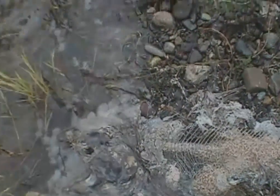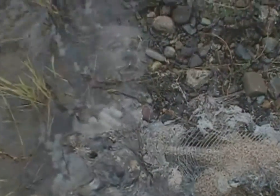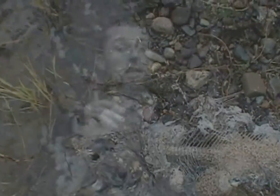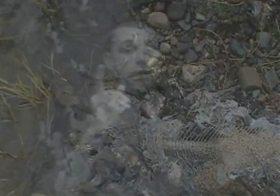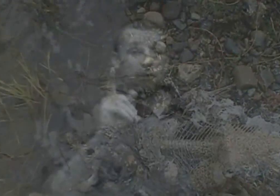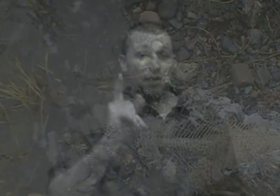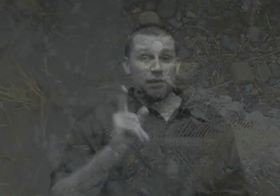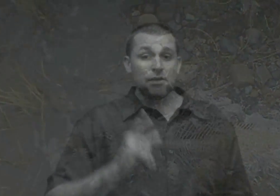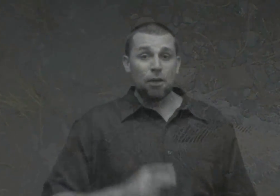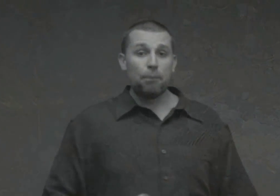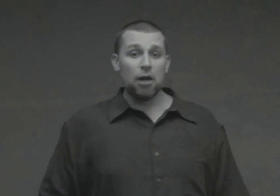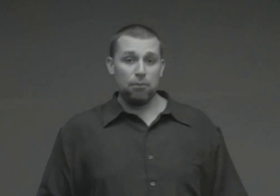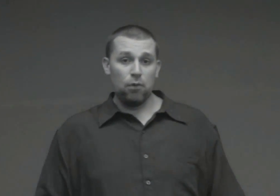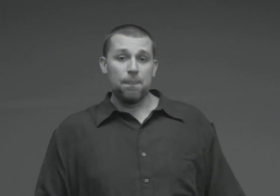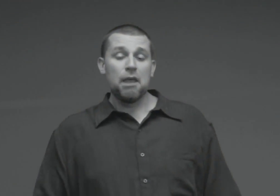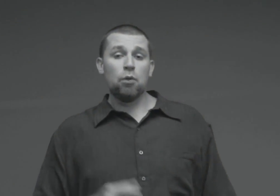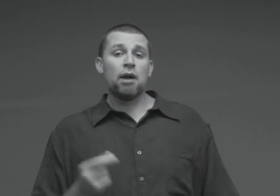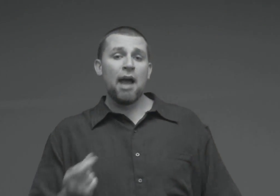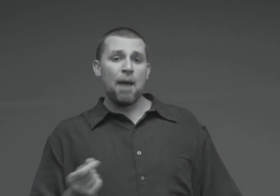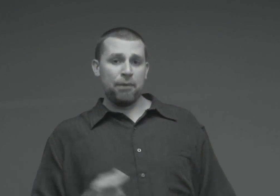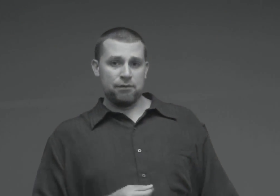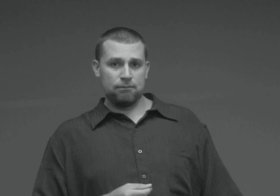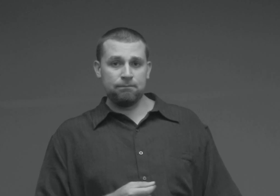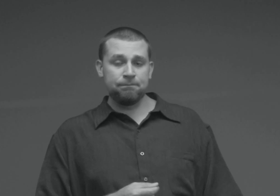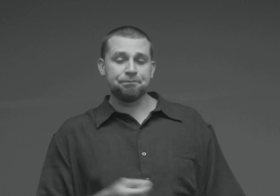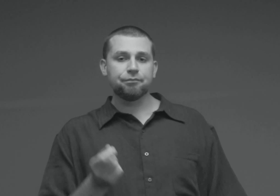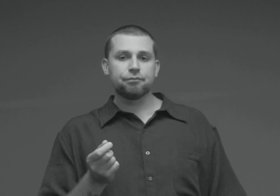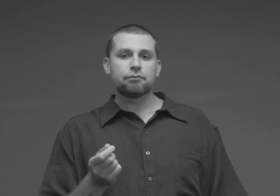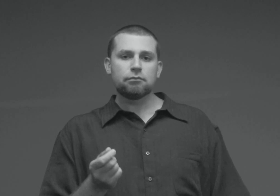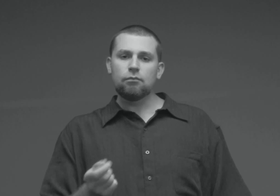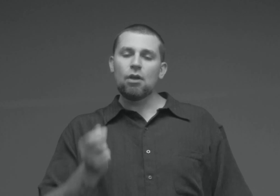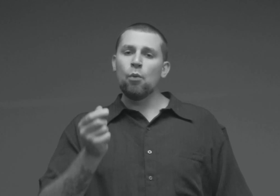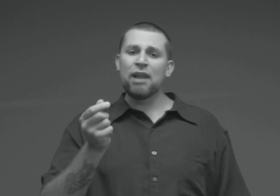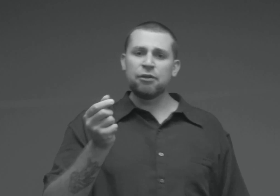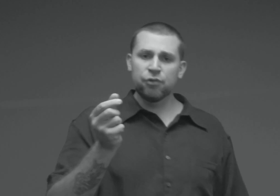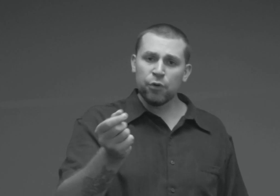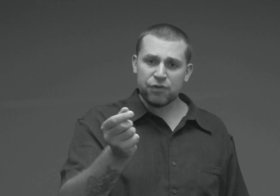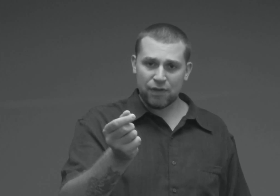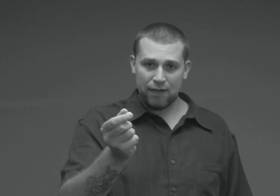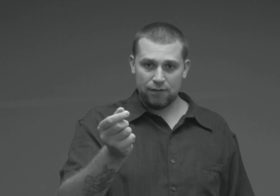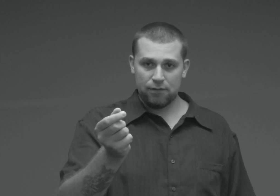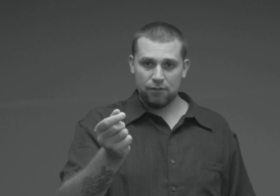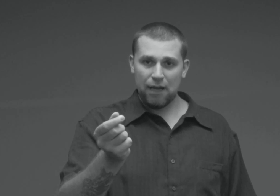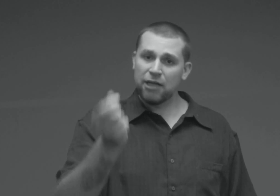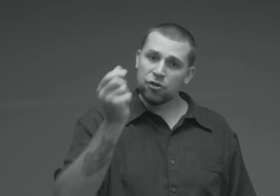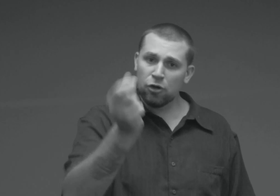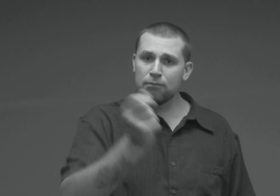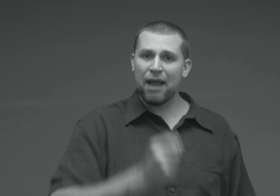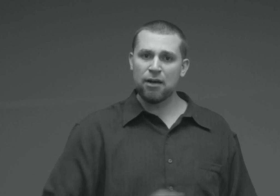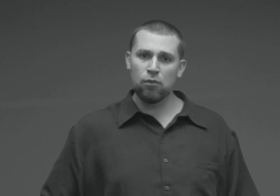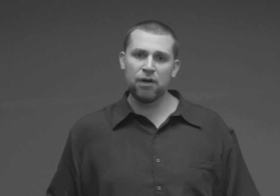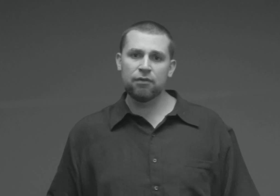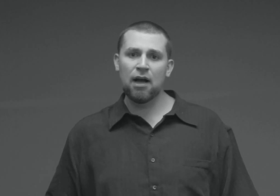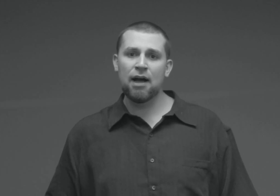this is comparable to what happens when a true saint, a true man or woman of God,